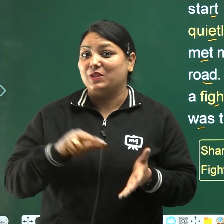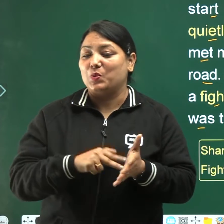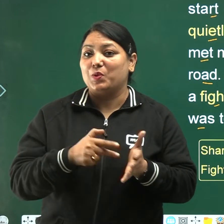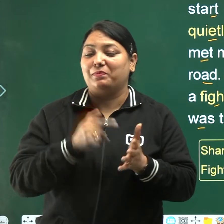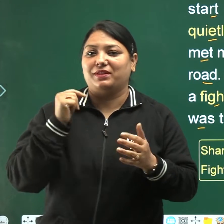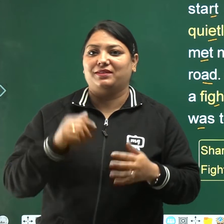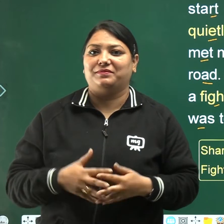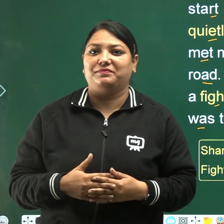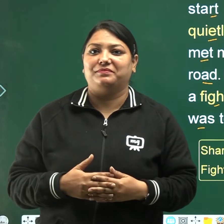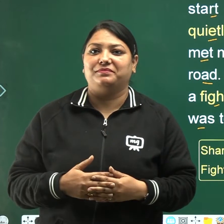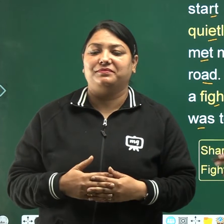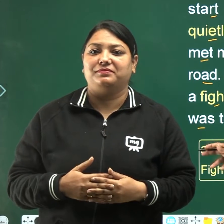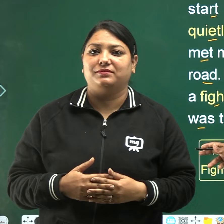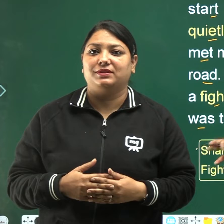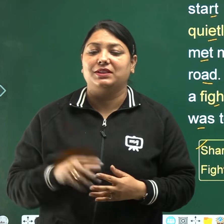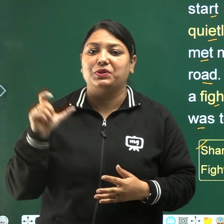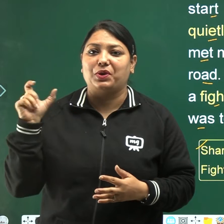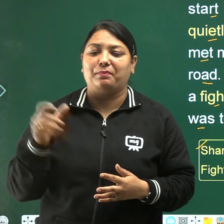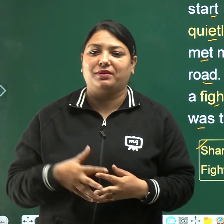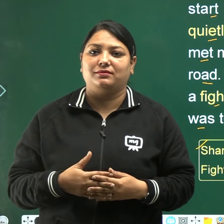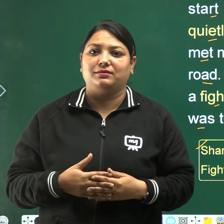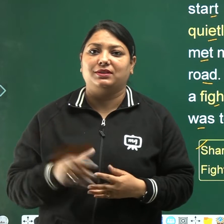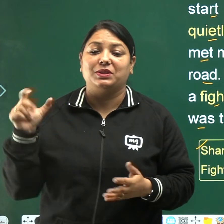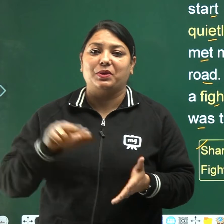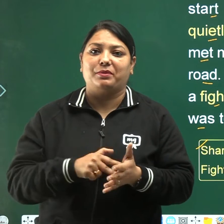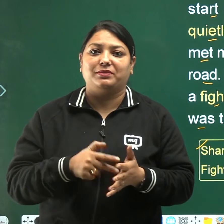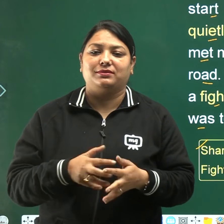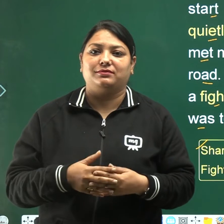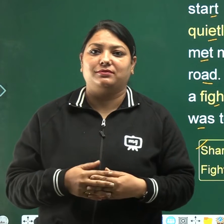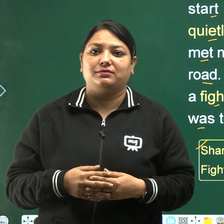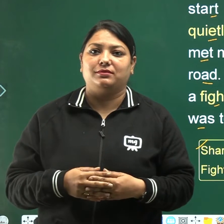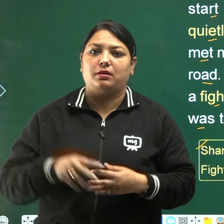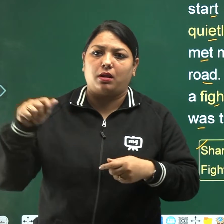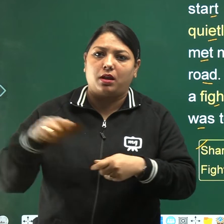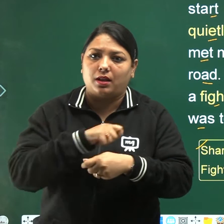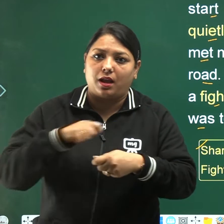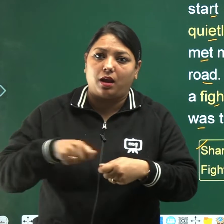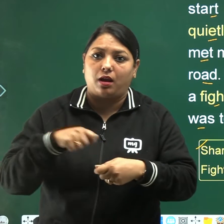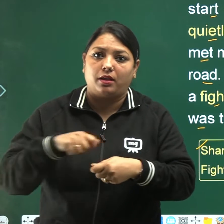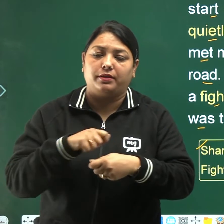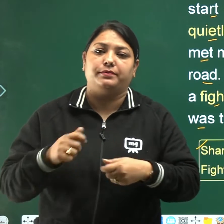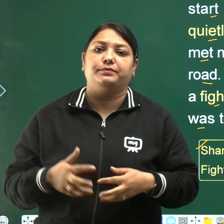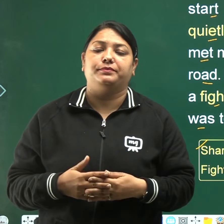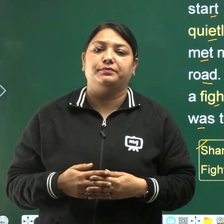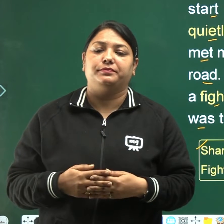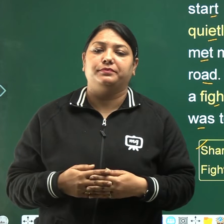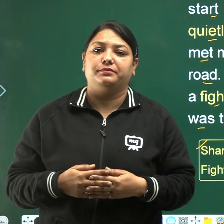meanings, sapen, sapen means dhar dena,